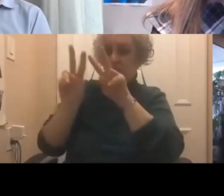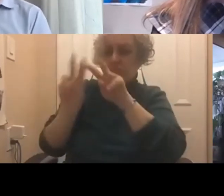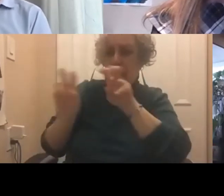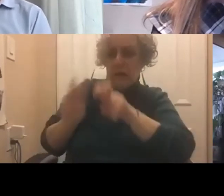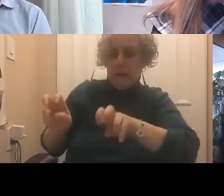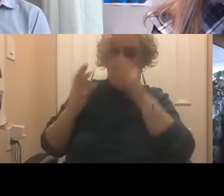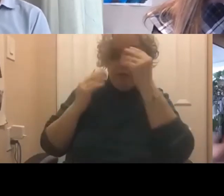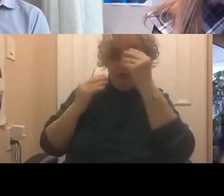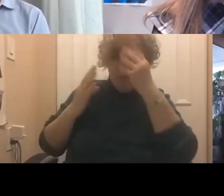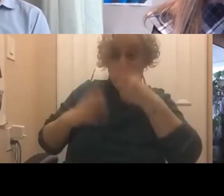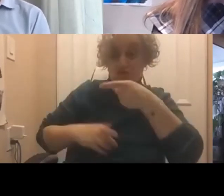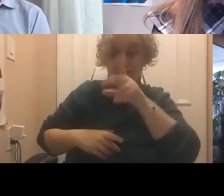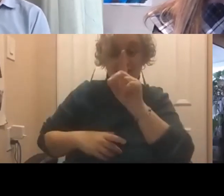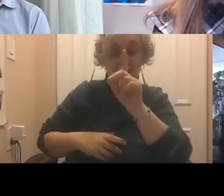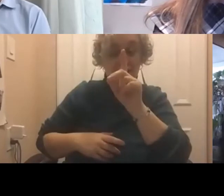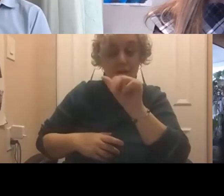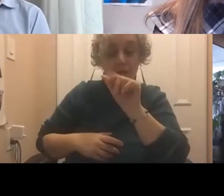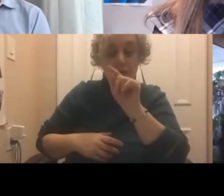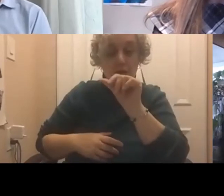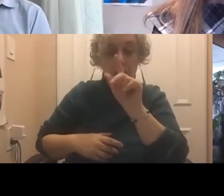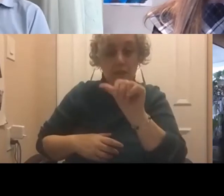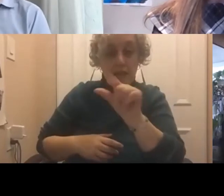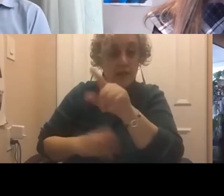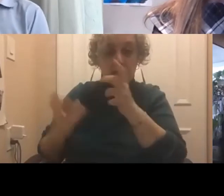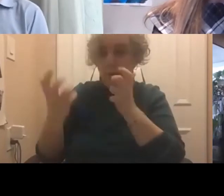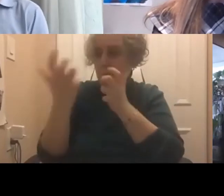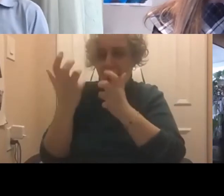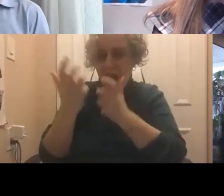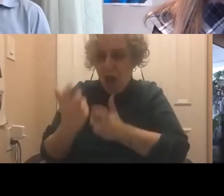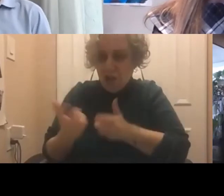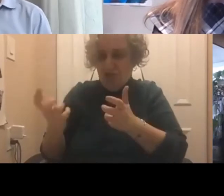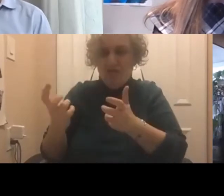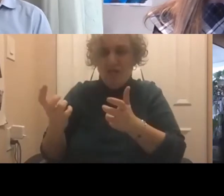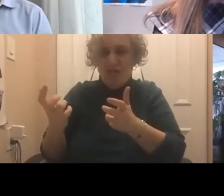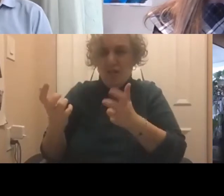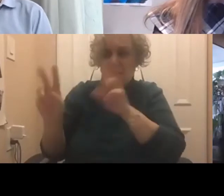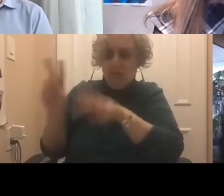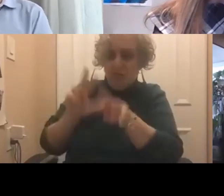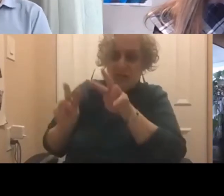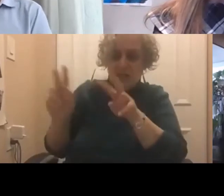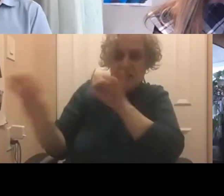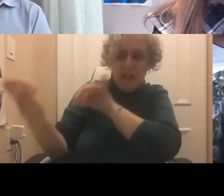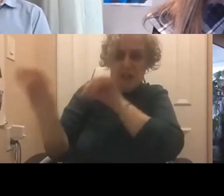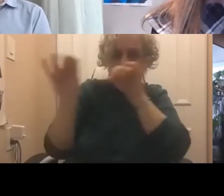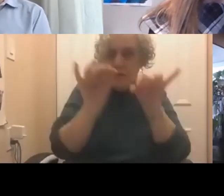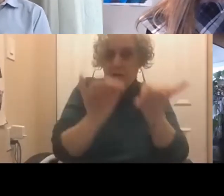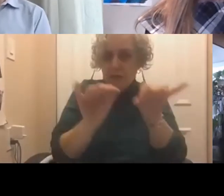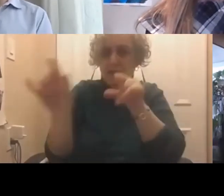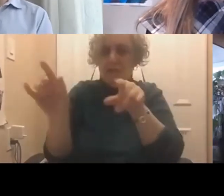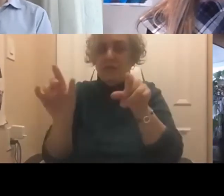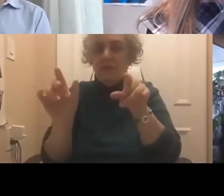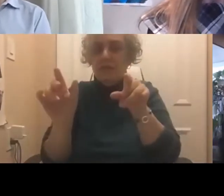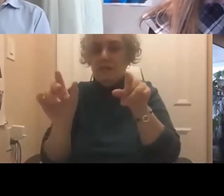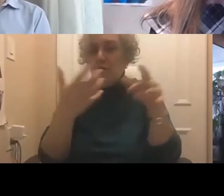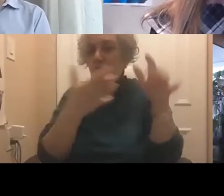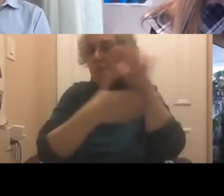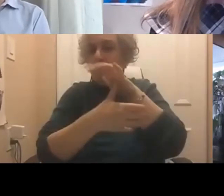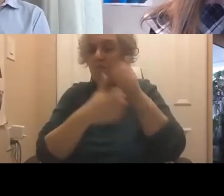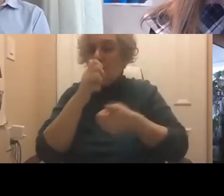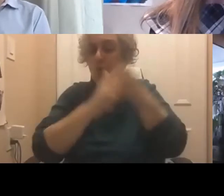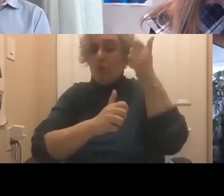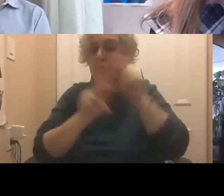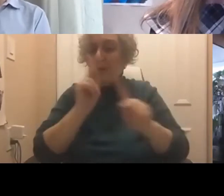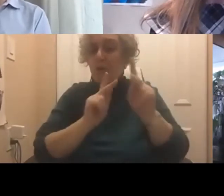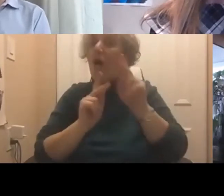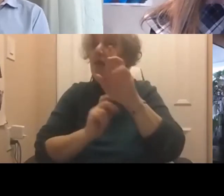data doesn't match or isn't similar to the majority, there, there's lots of risks there,